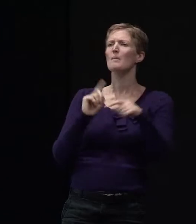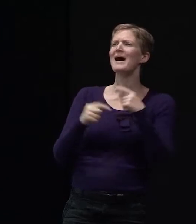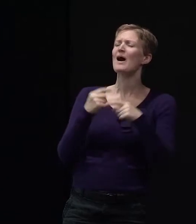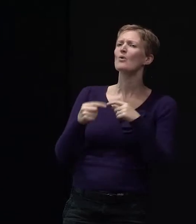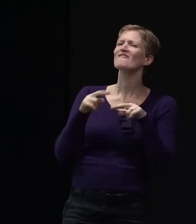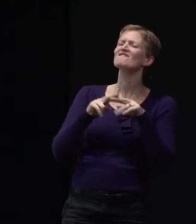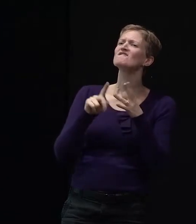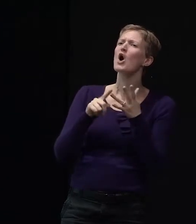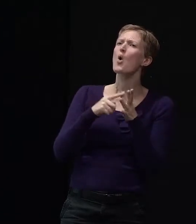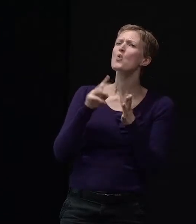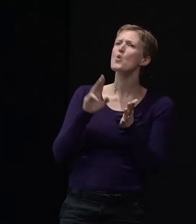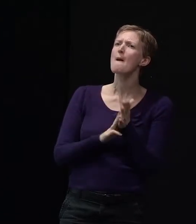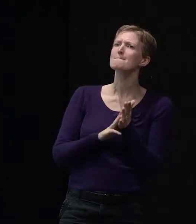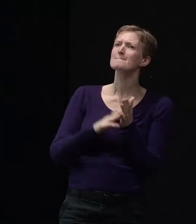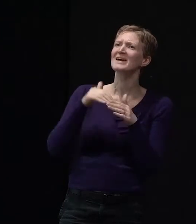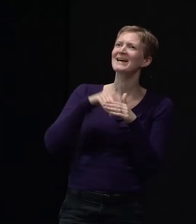Sorry, can't hear you.